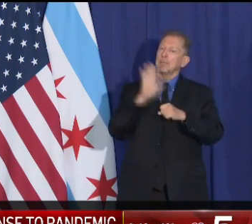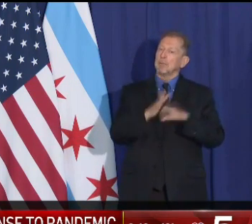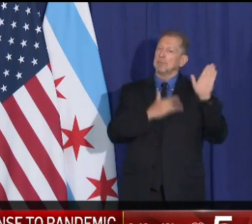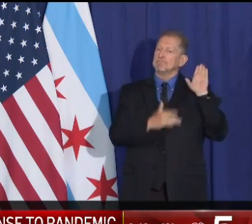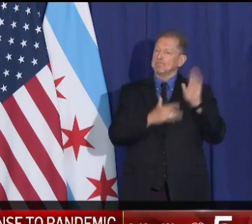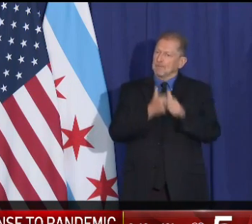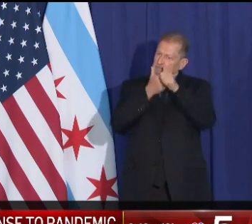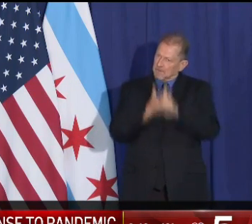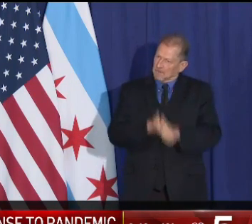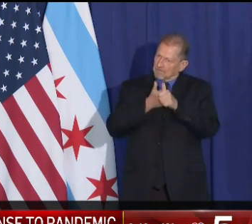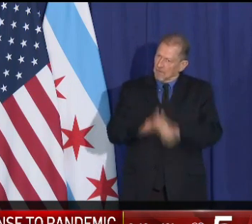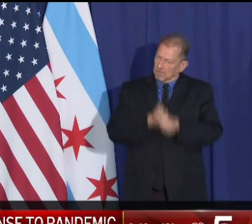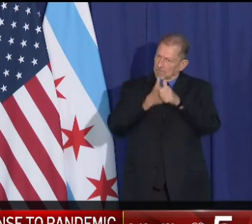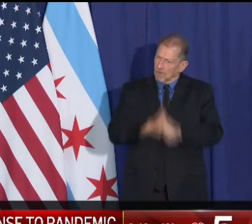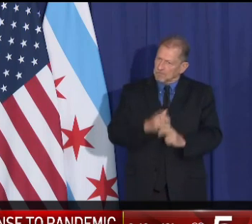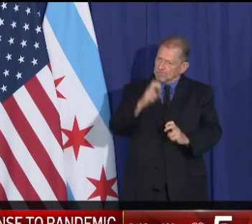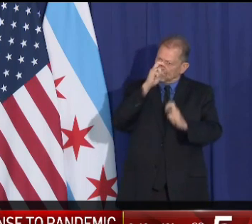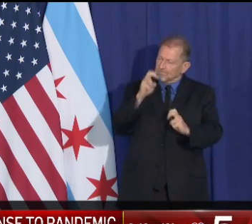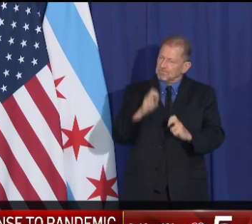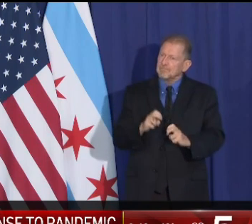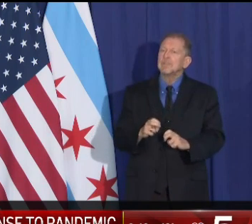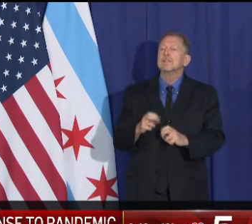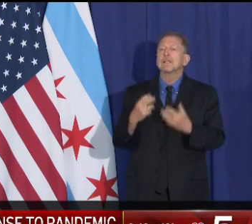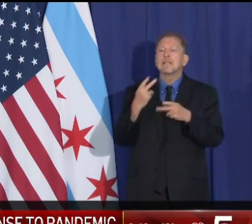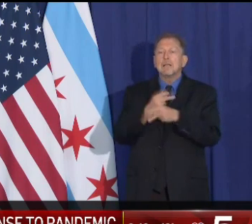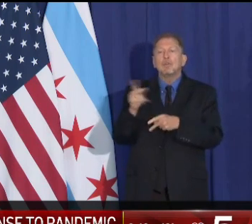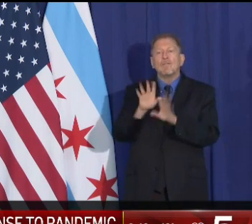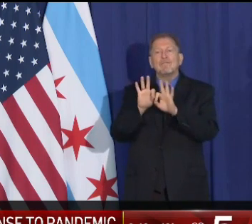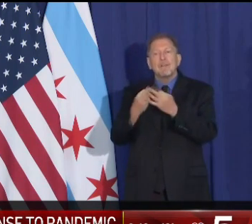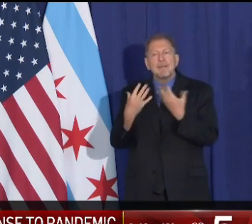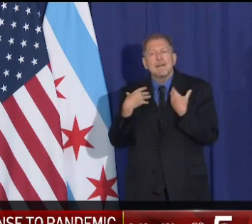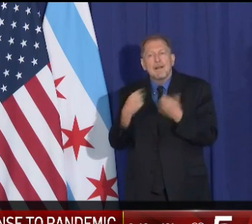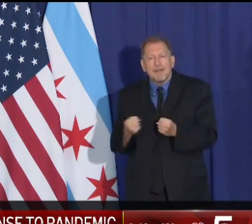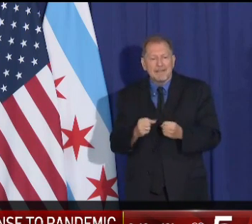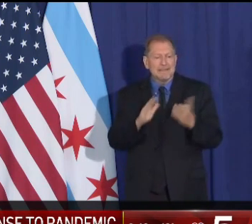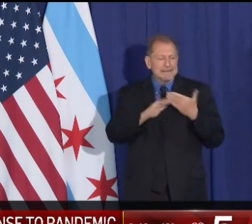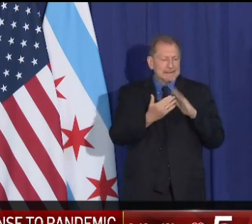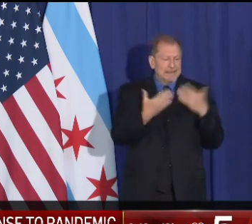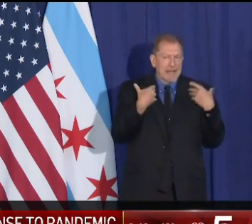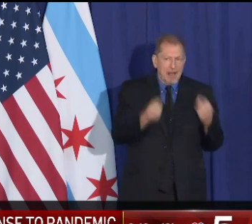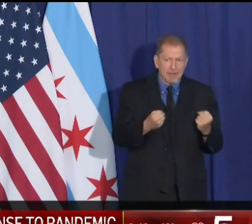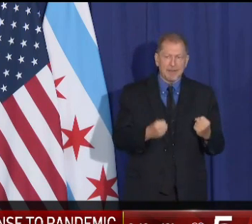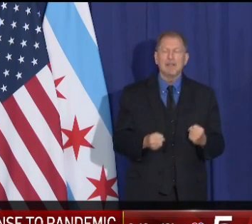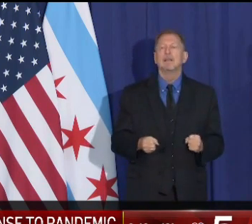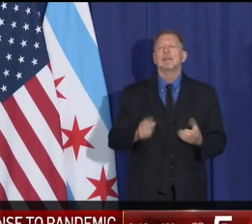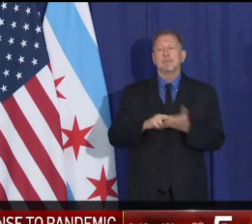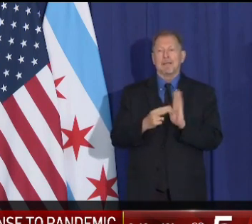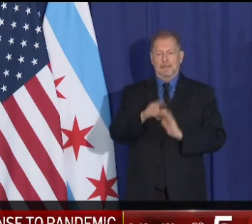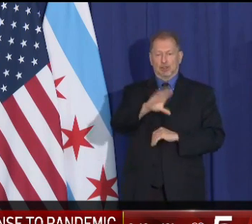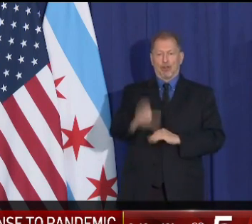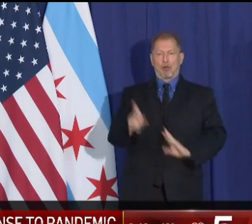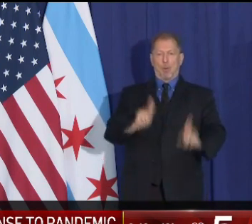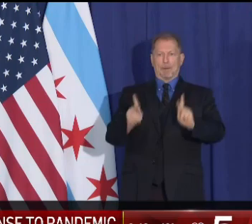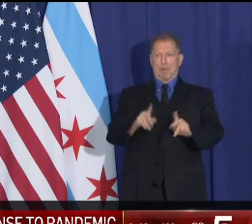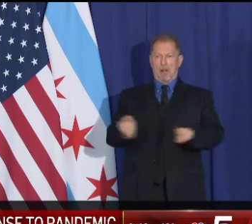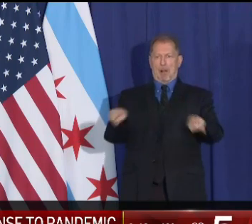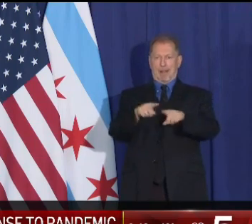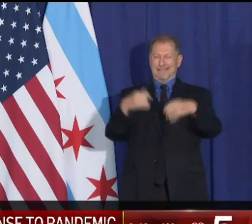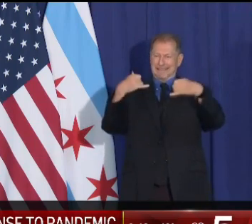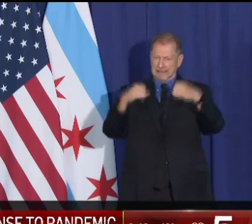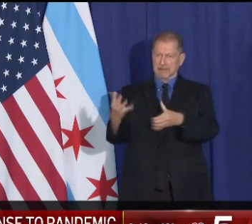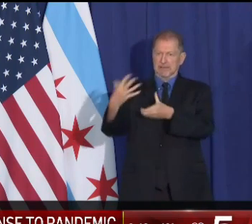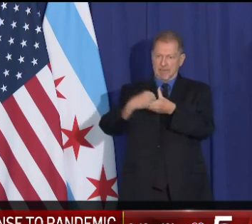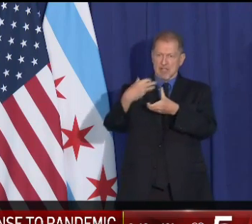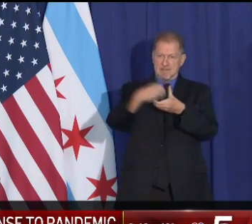your family, the health of your city. Now is the time for us to re-engage in those things